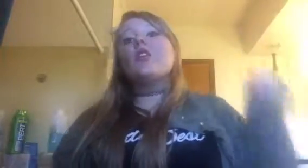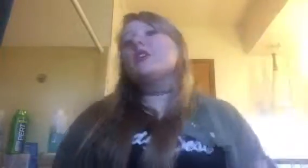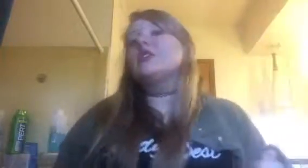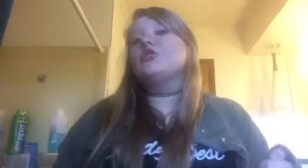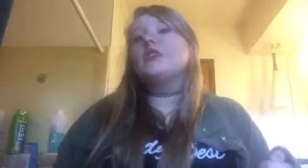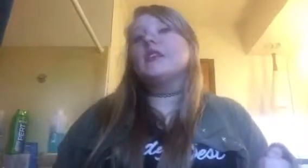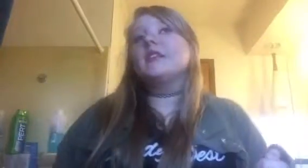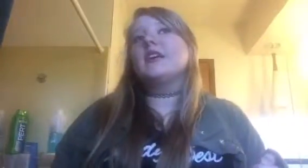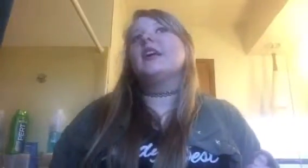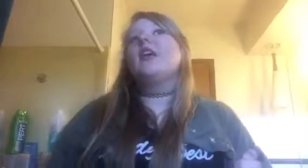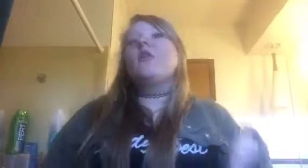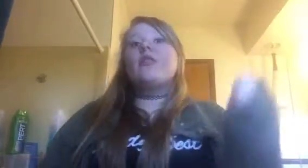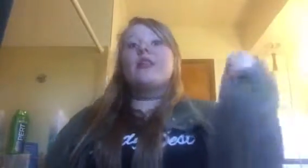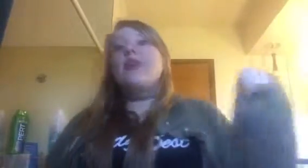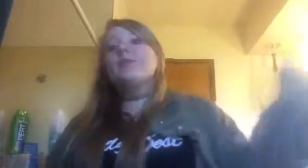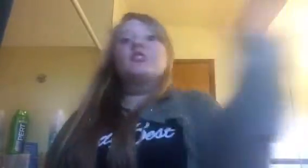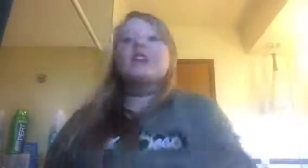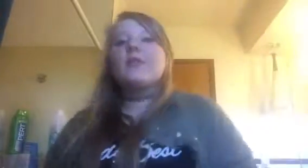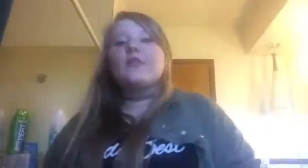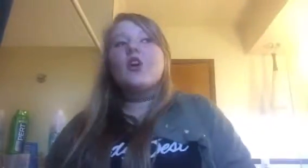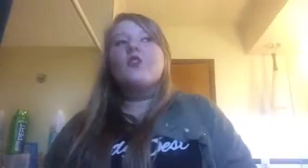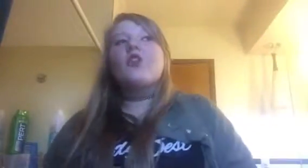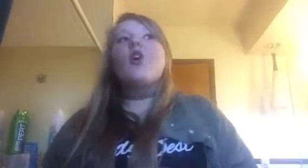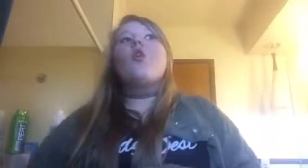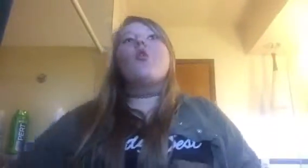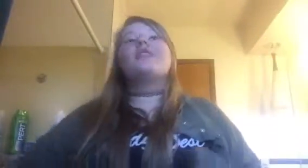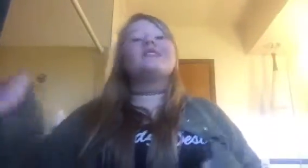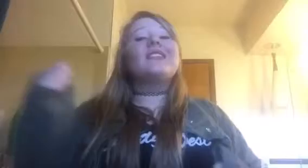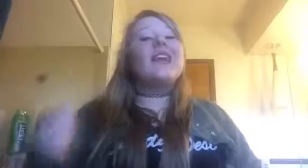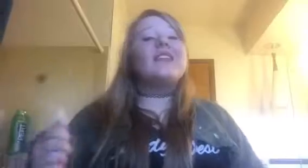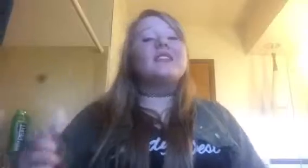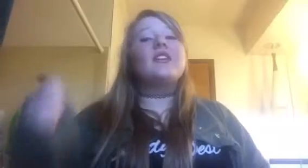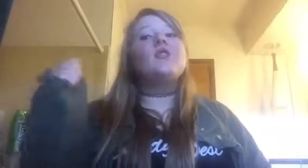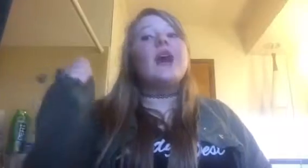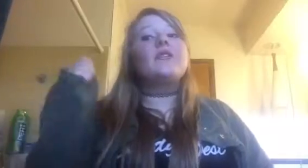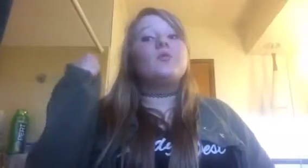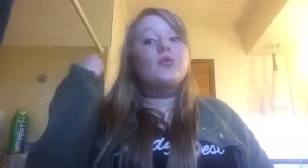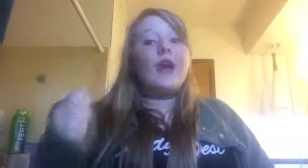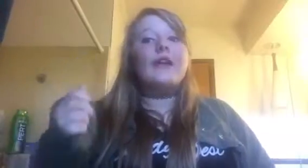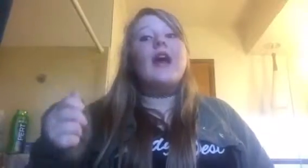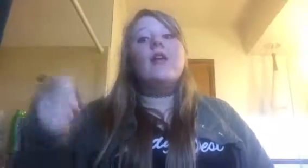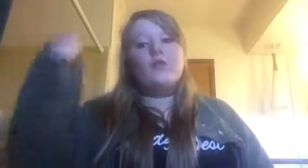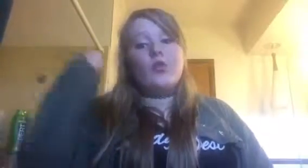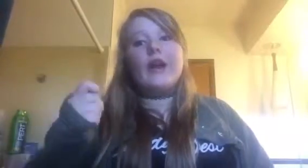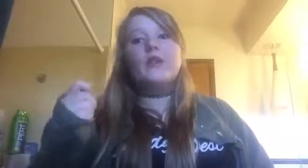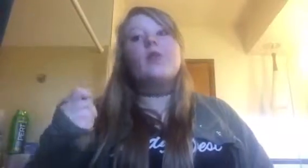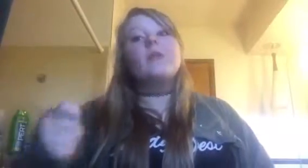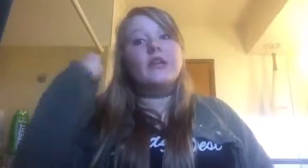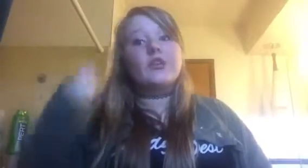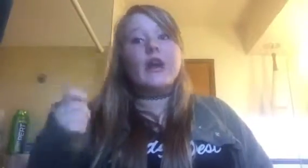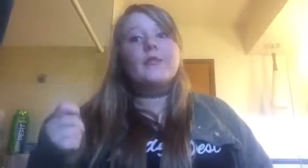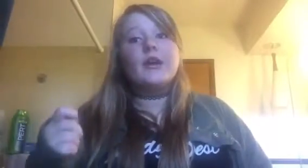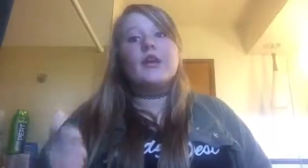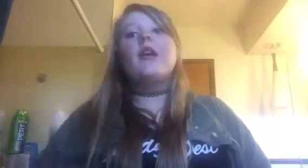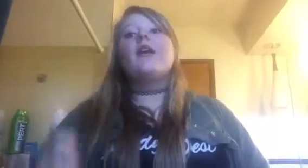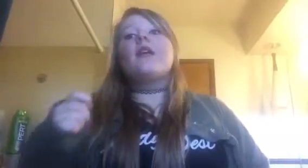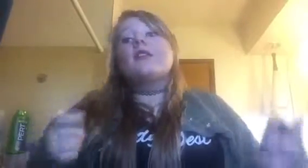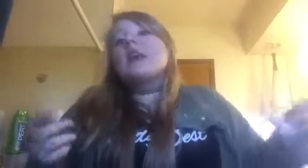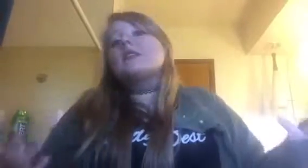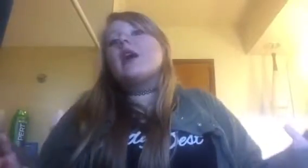earliest you should get it done, and then have a bunch of time left over. Or this is the latest, and then you have to crack down and crack the whip and get your crap done. But that's why